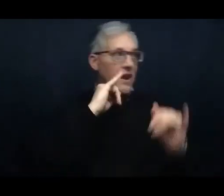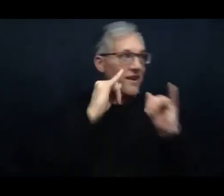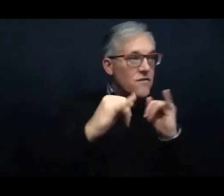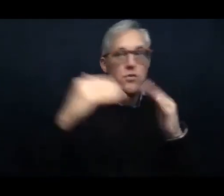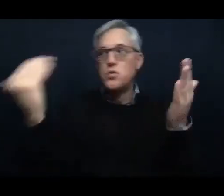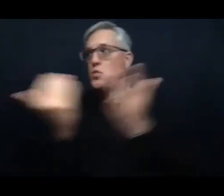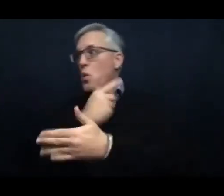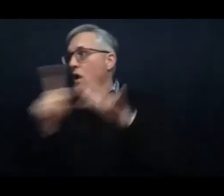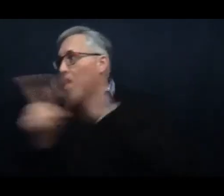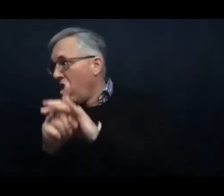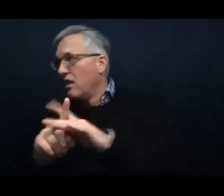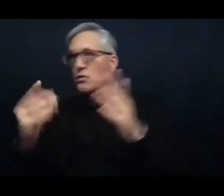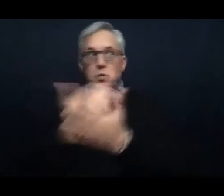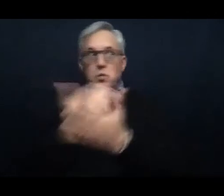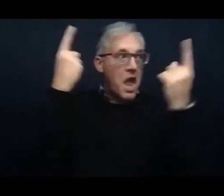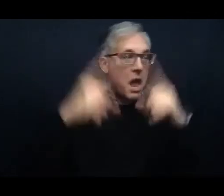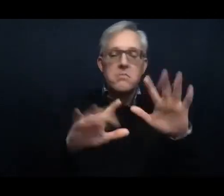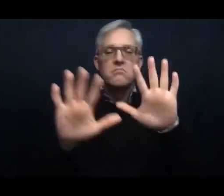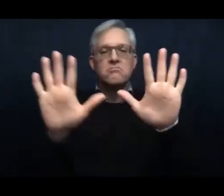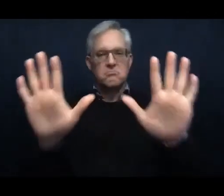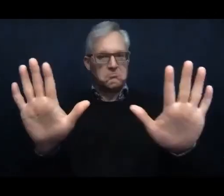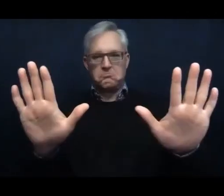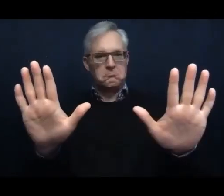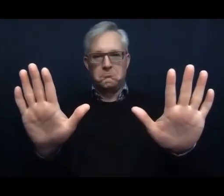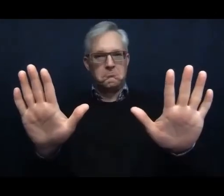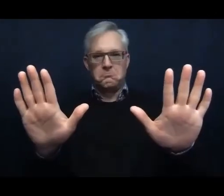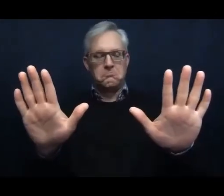To just know the big things that are going on. That's enough.